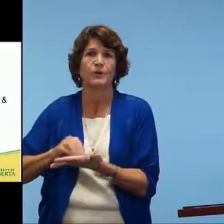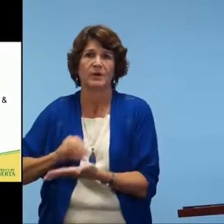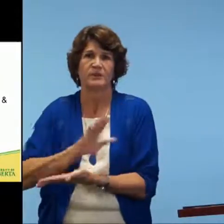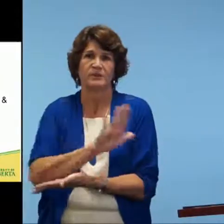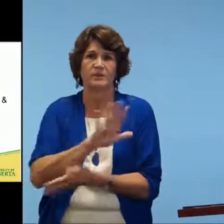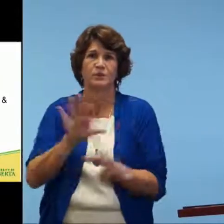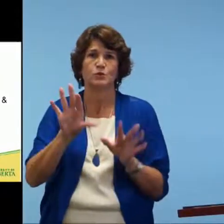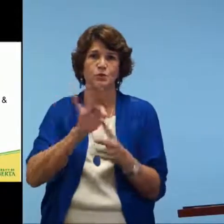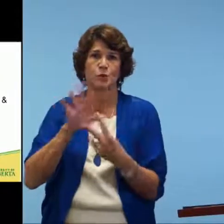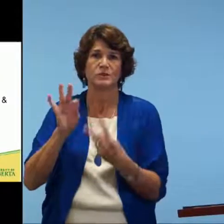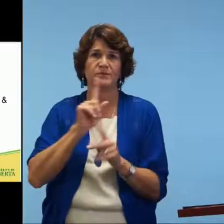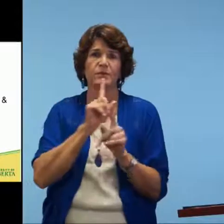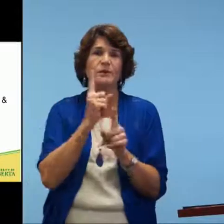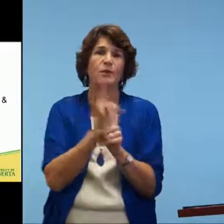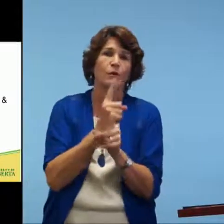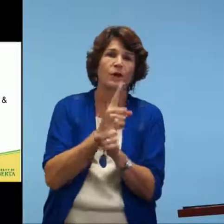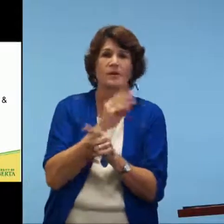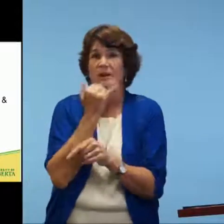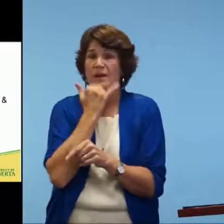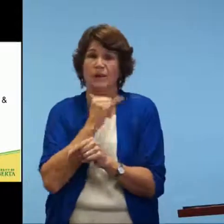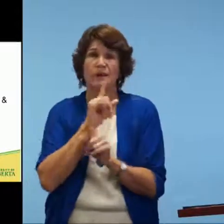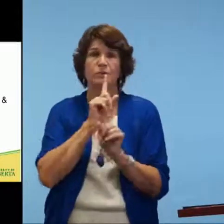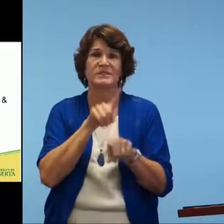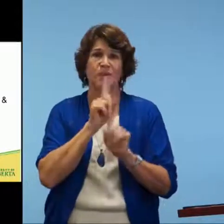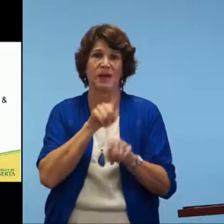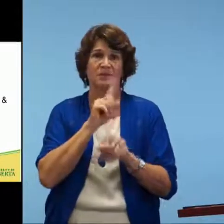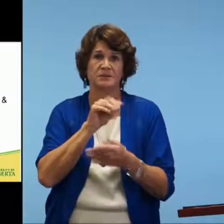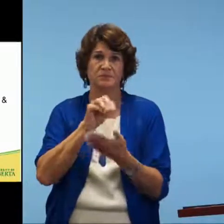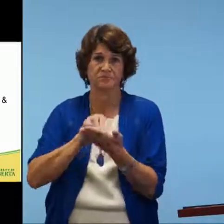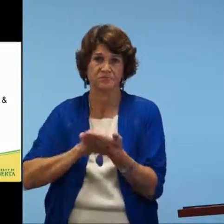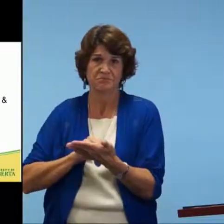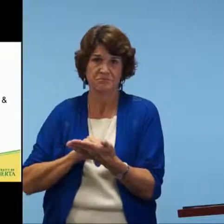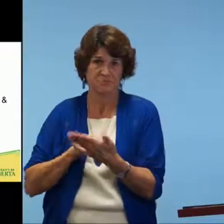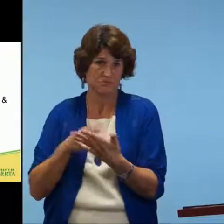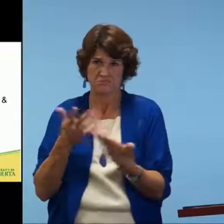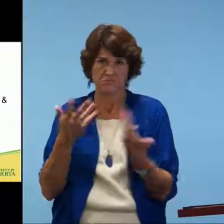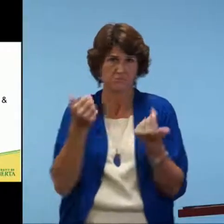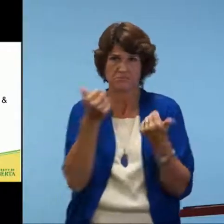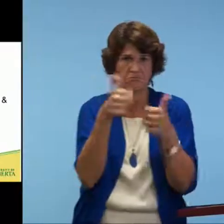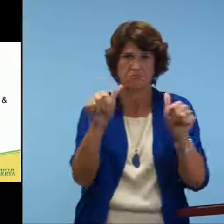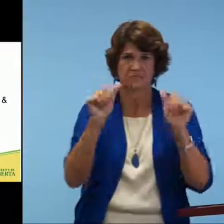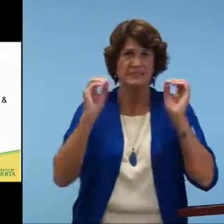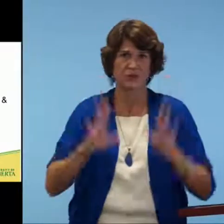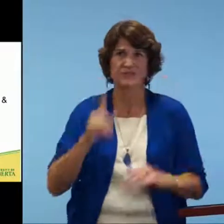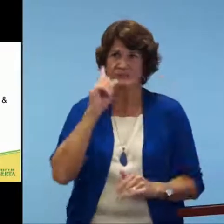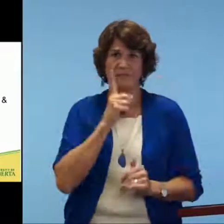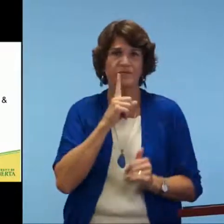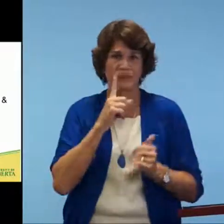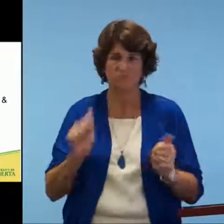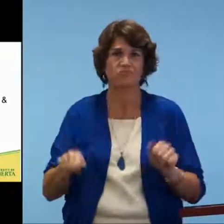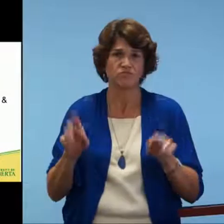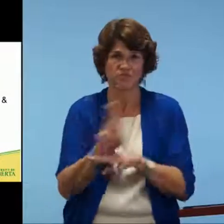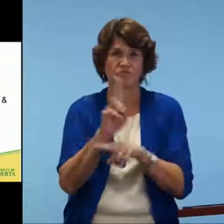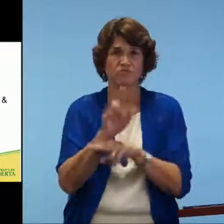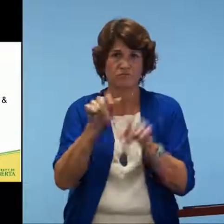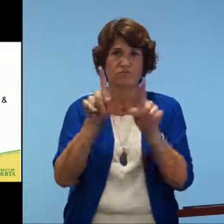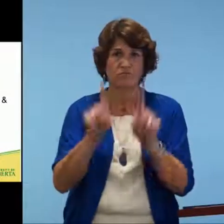it's just a matter of recording the child's choices, whether it's a correct response or an incorrect response. So teacher of deaf could